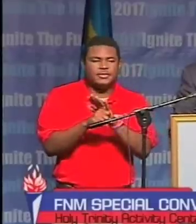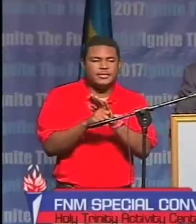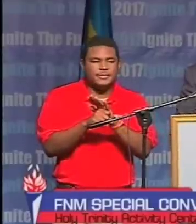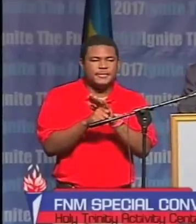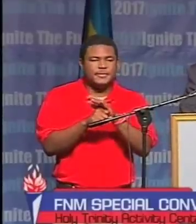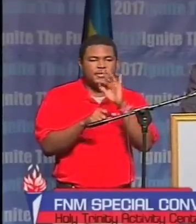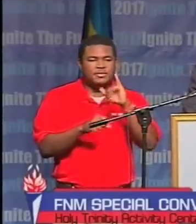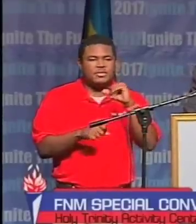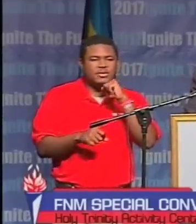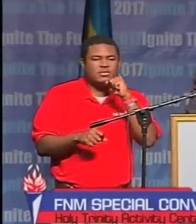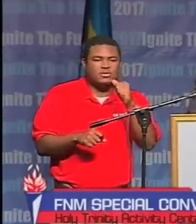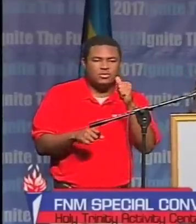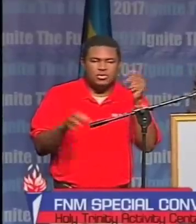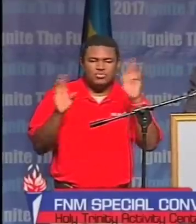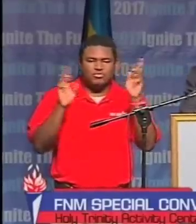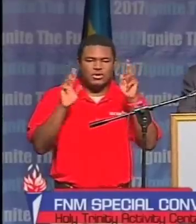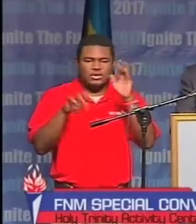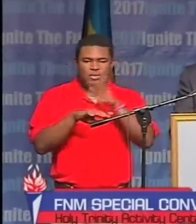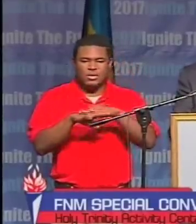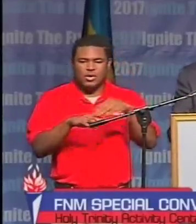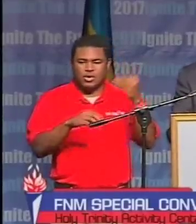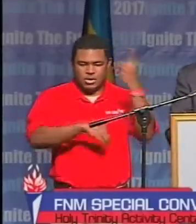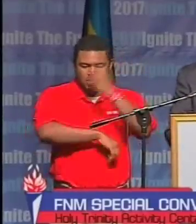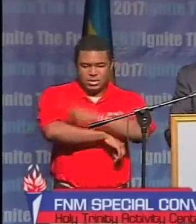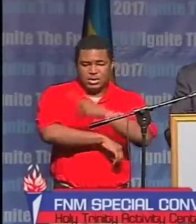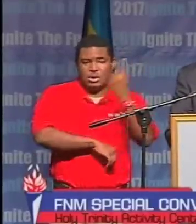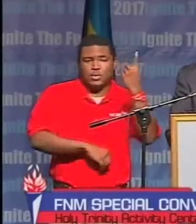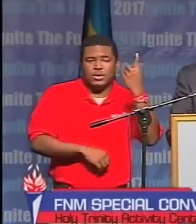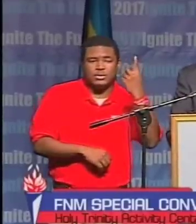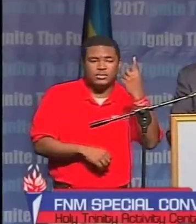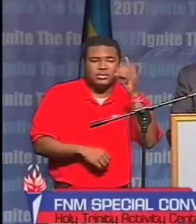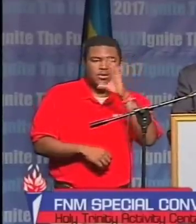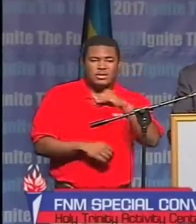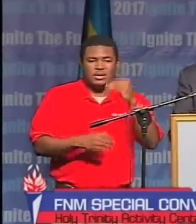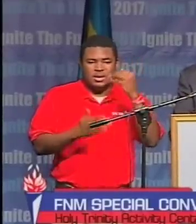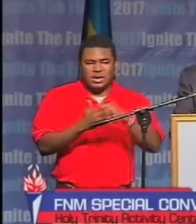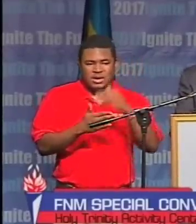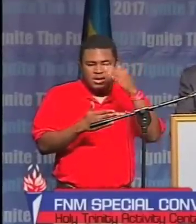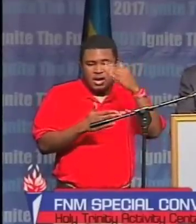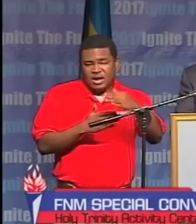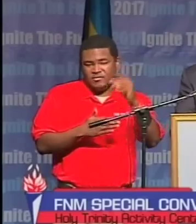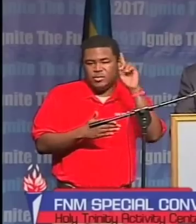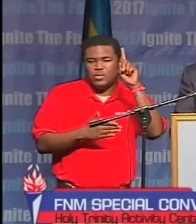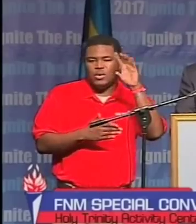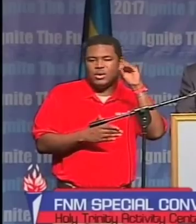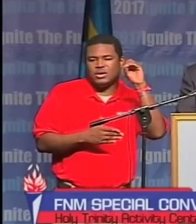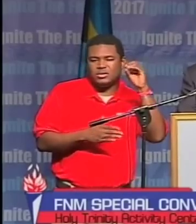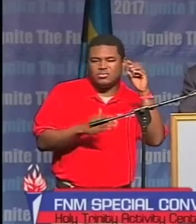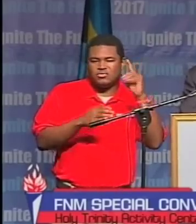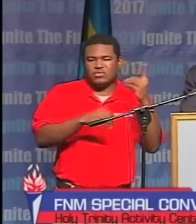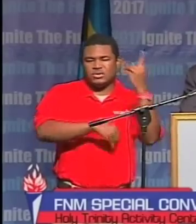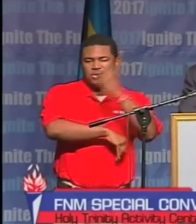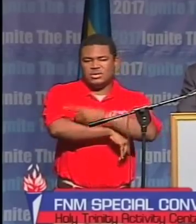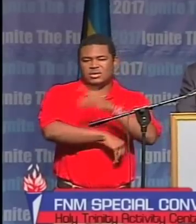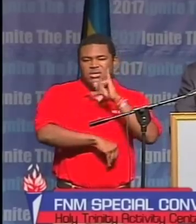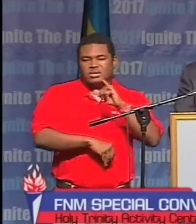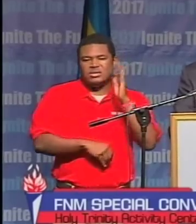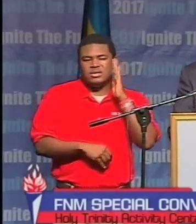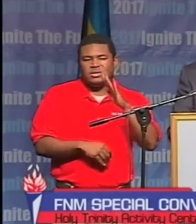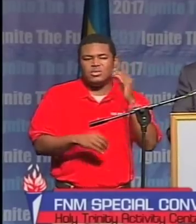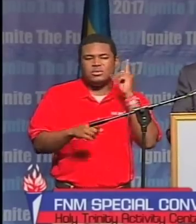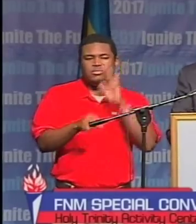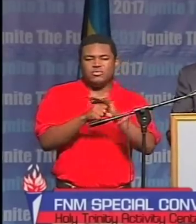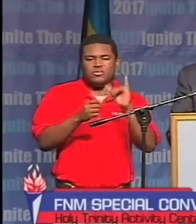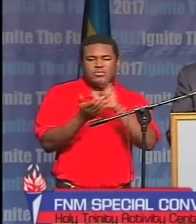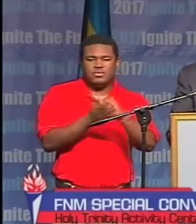They were not ready on day one, and after 100 days, they will prove that they were